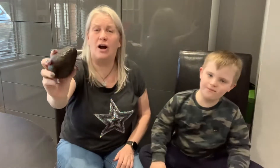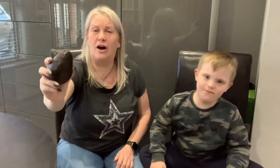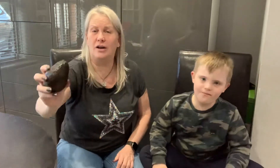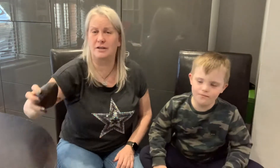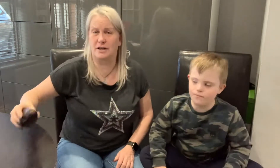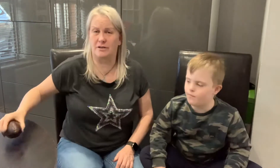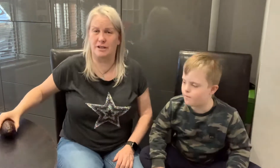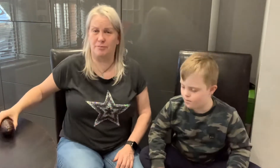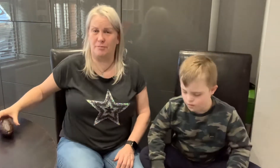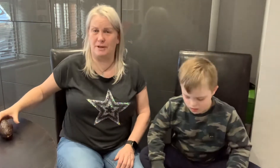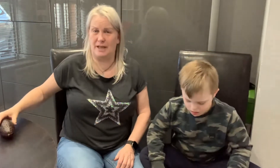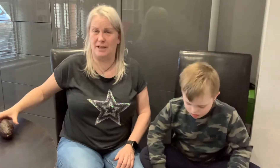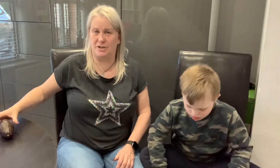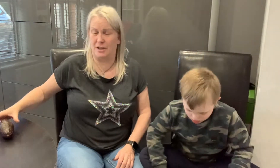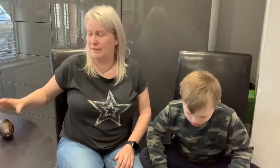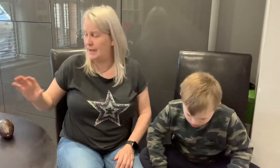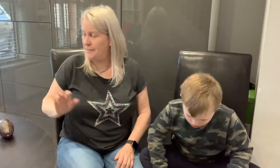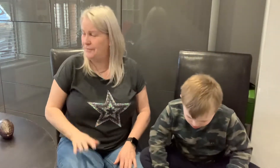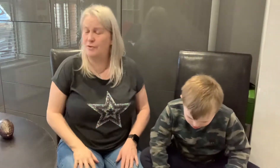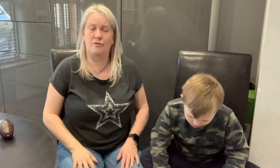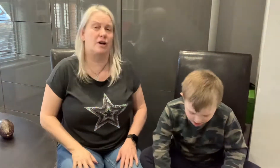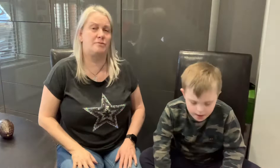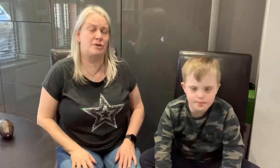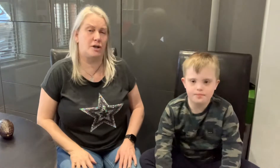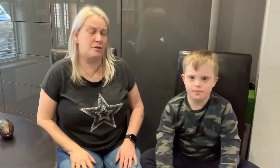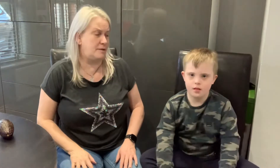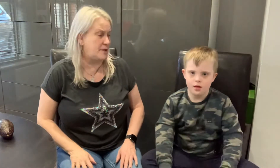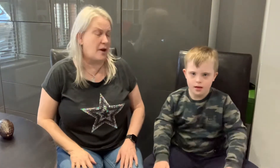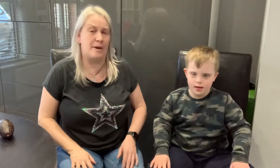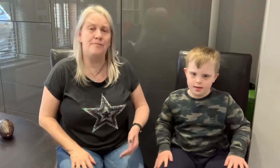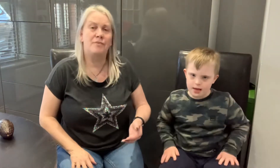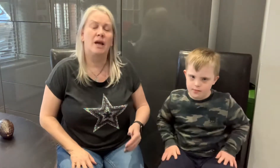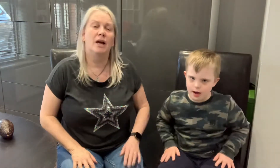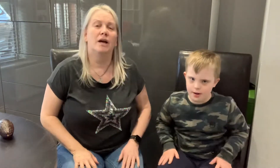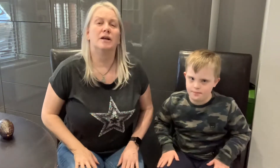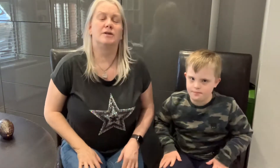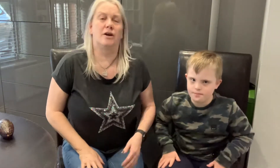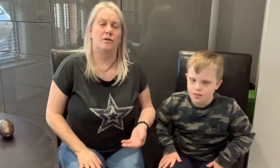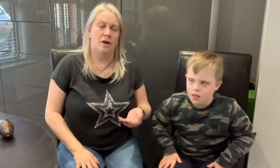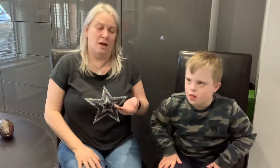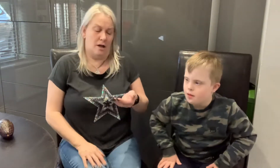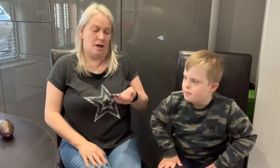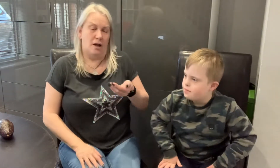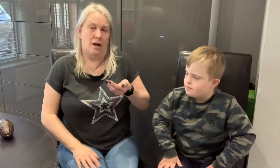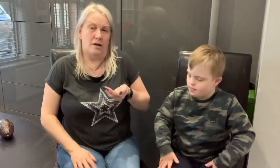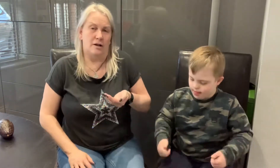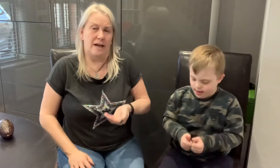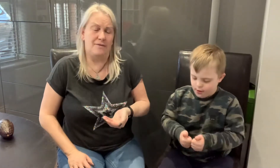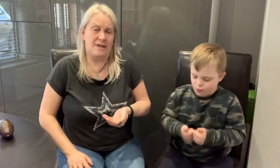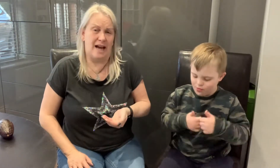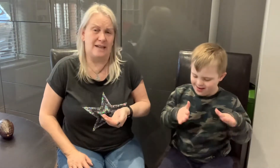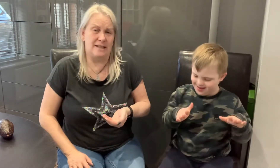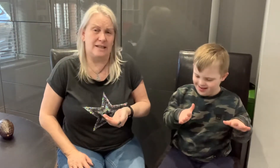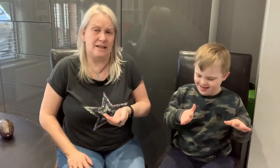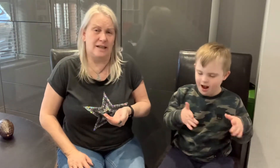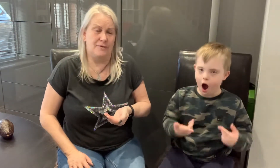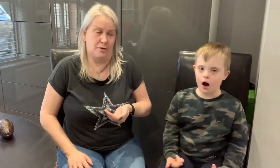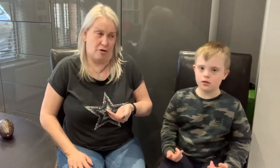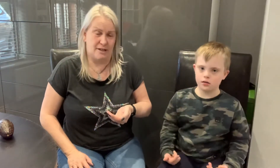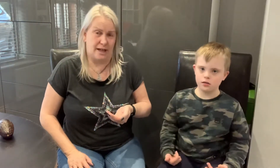Avocado! Just pop it there, shall we? Right, shall we show them the sign? Yeah, ma'am. So, left hand, if you're right hand